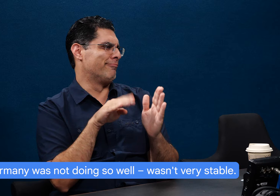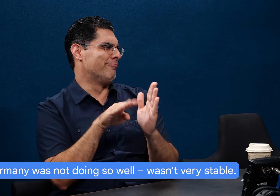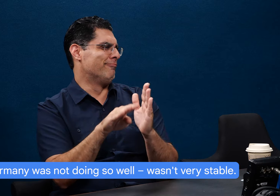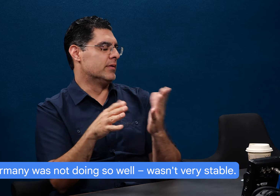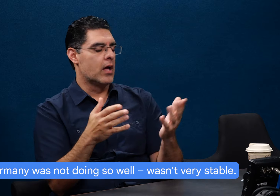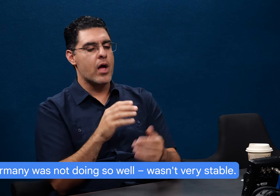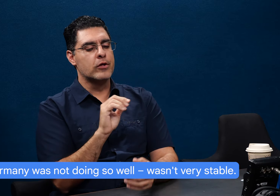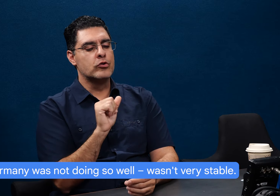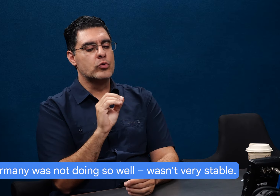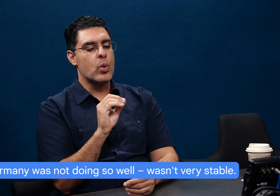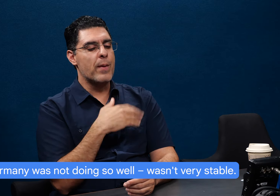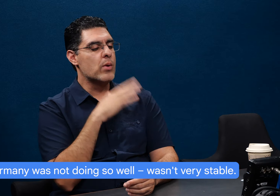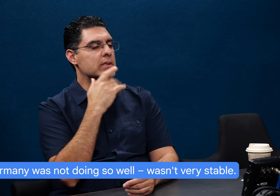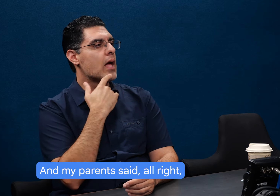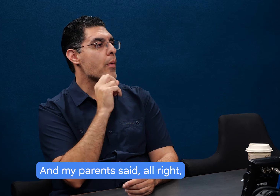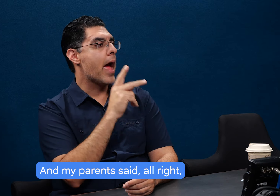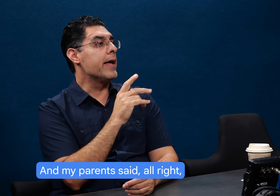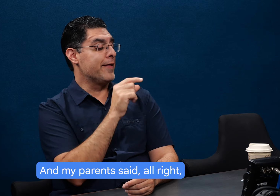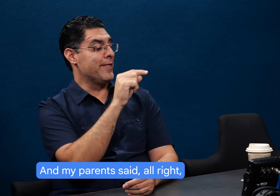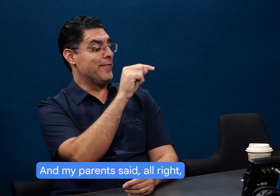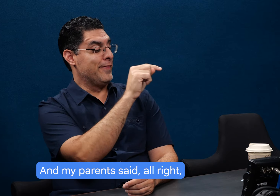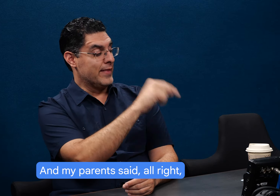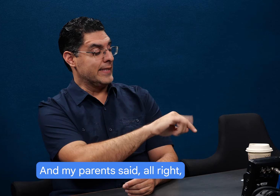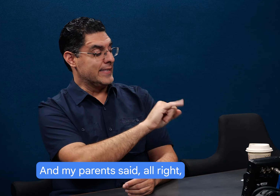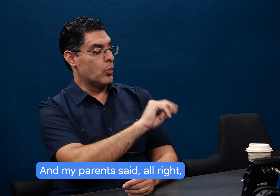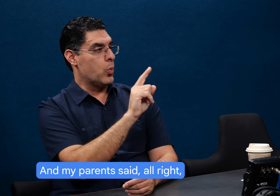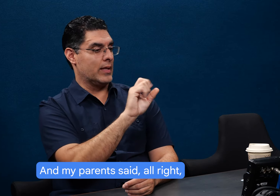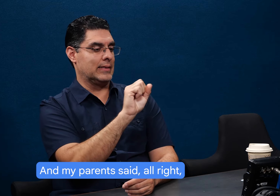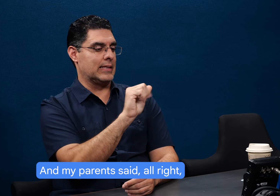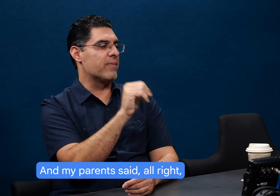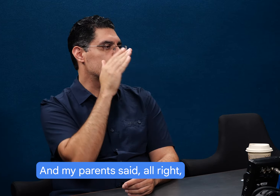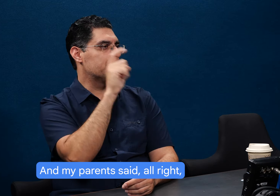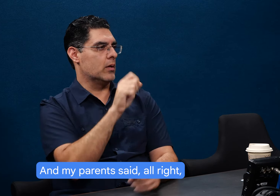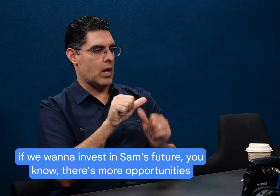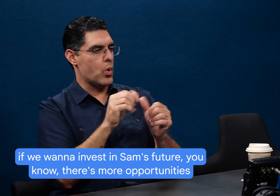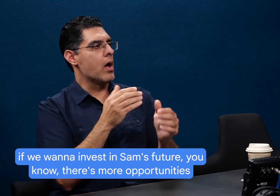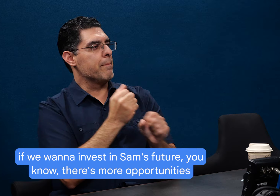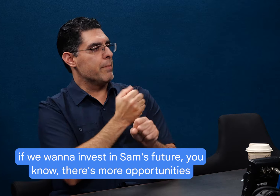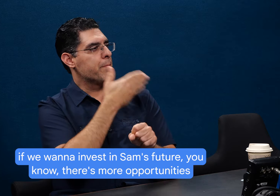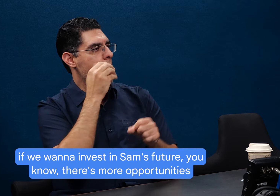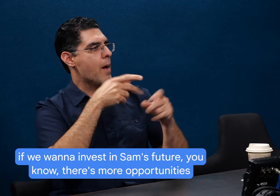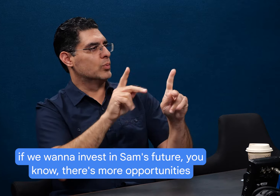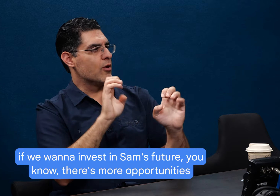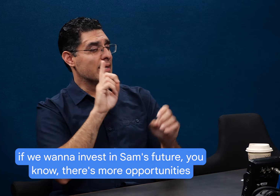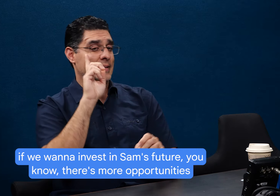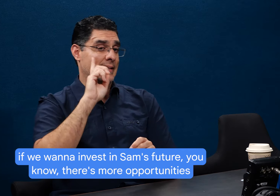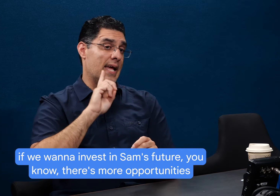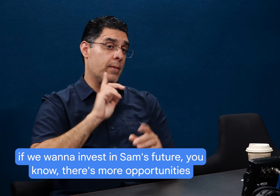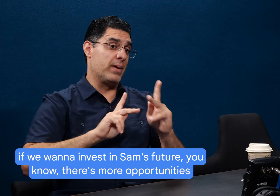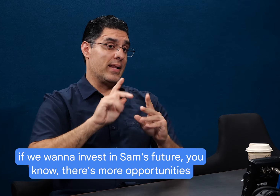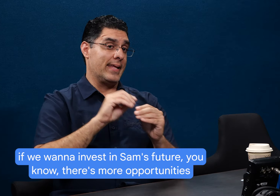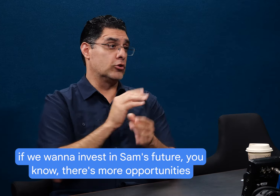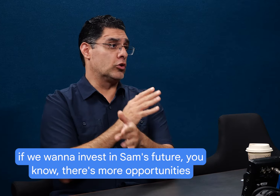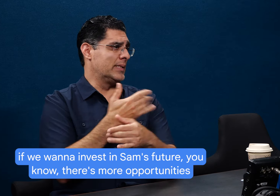so well, wasn't very stable. And my parents said, all right, if we want to invest in Sam's